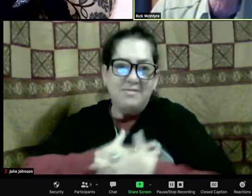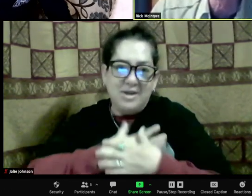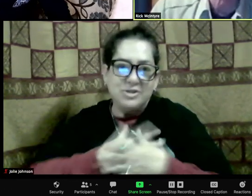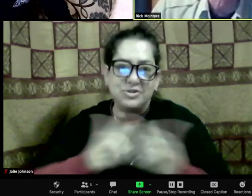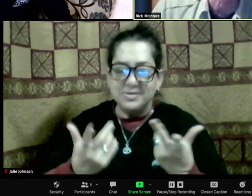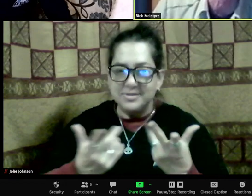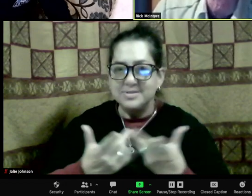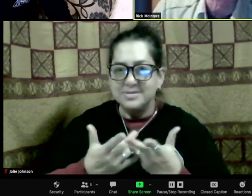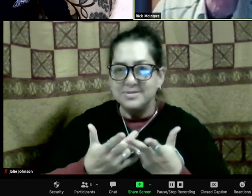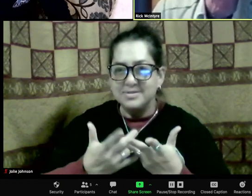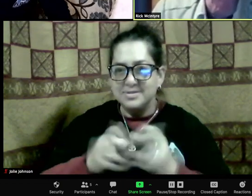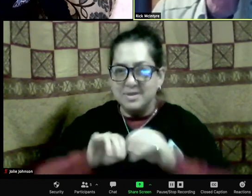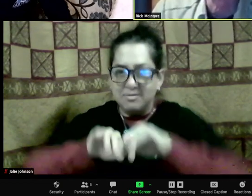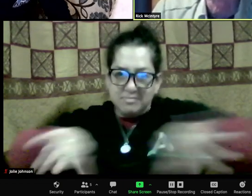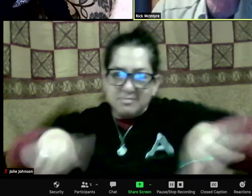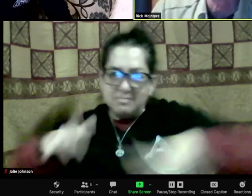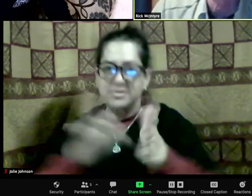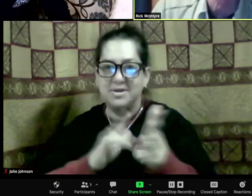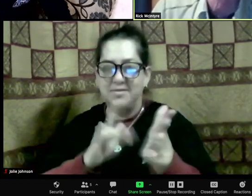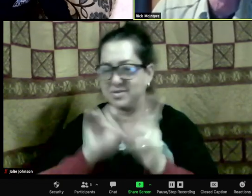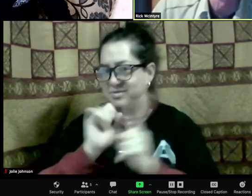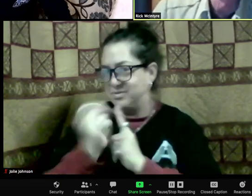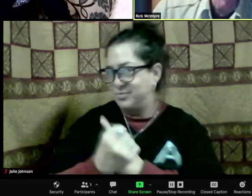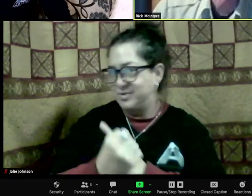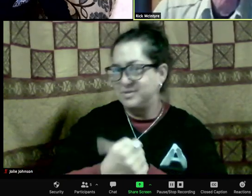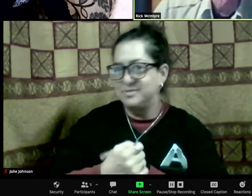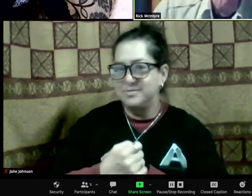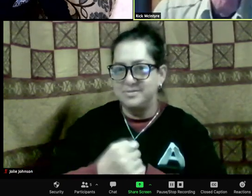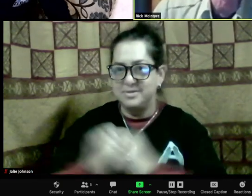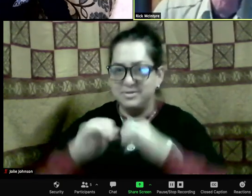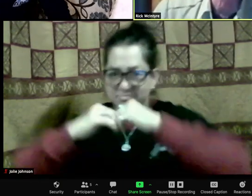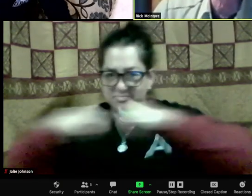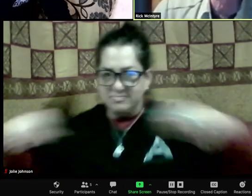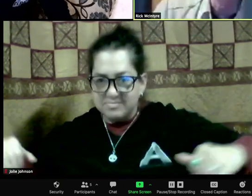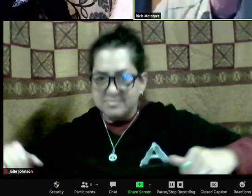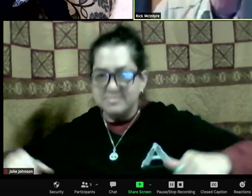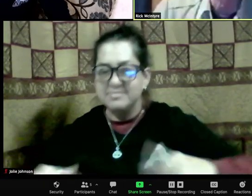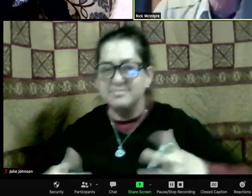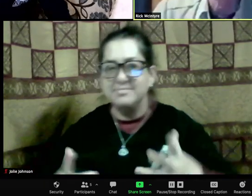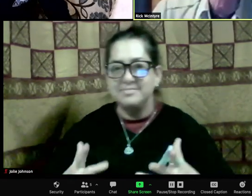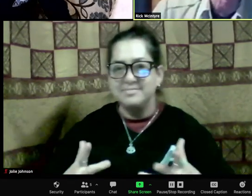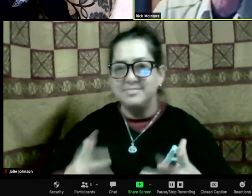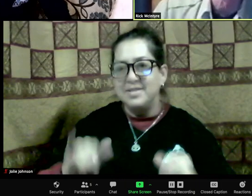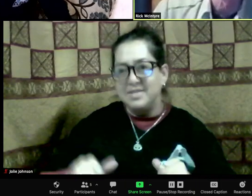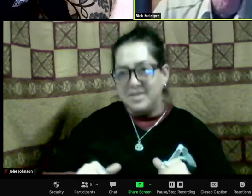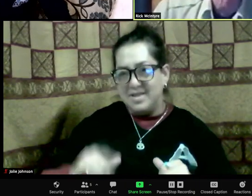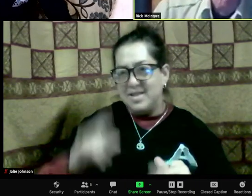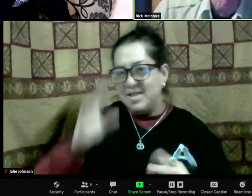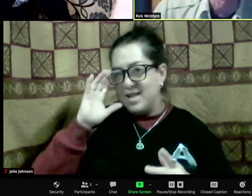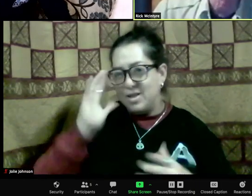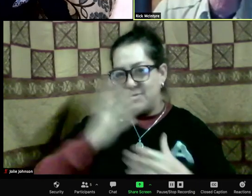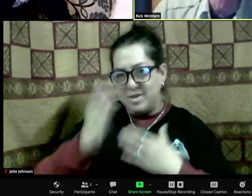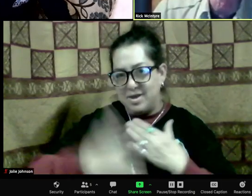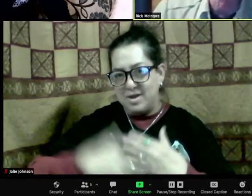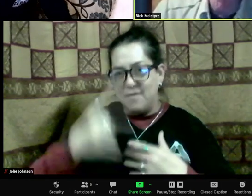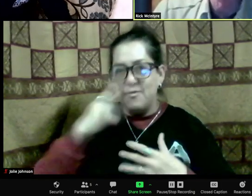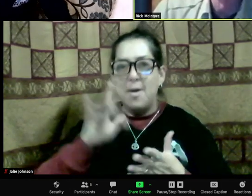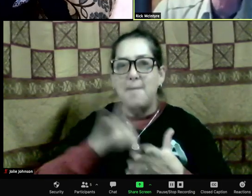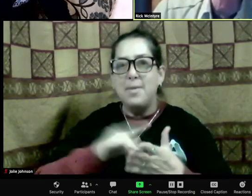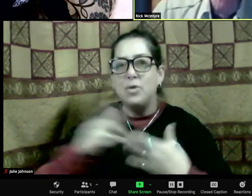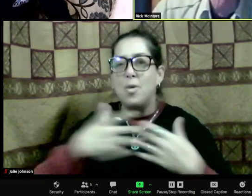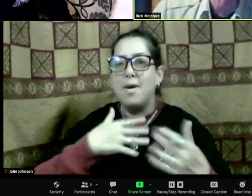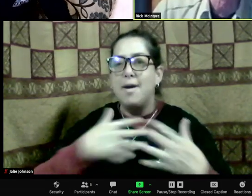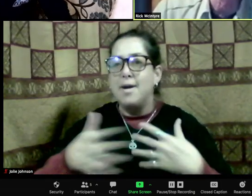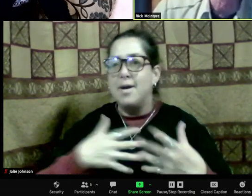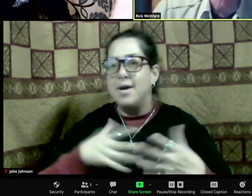And so there was this one day where there was this nice intimate moment between her sister and the male, girl,